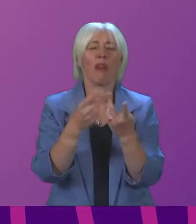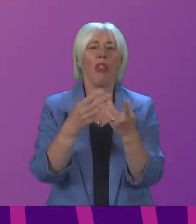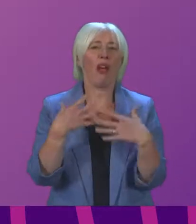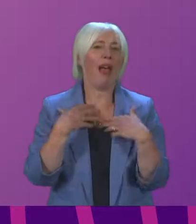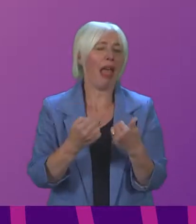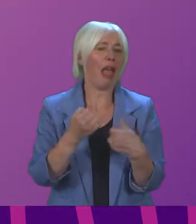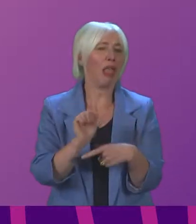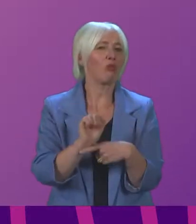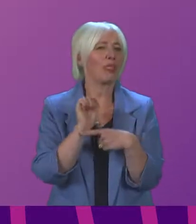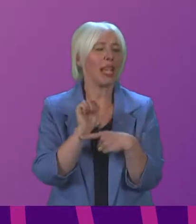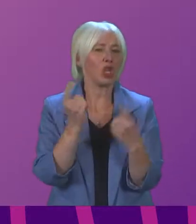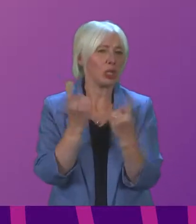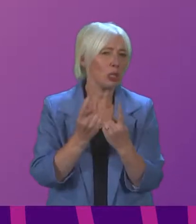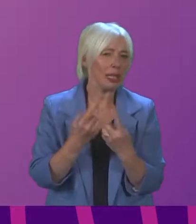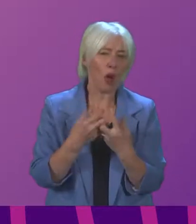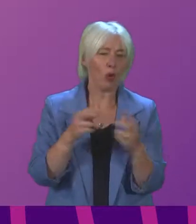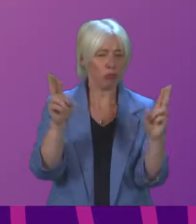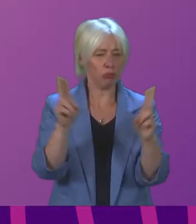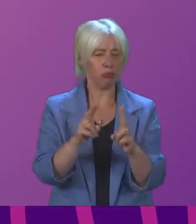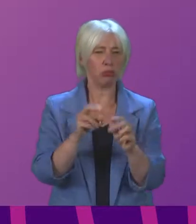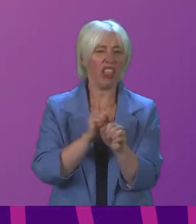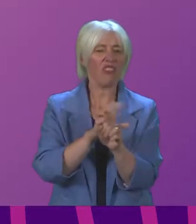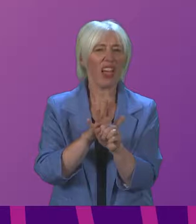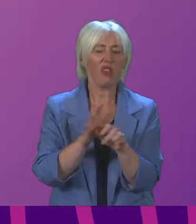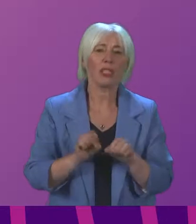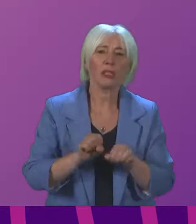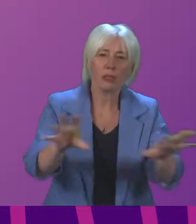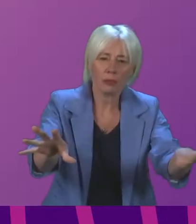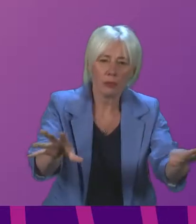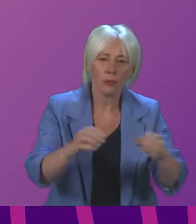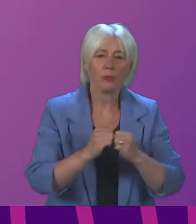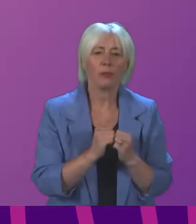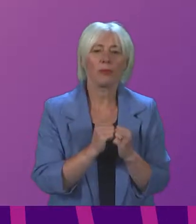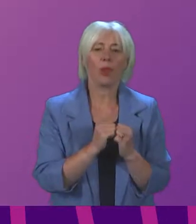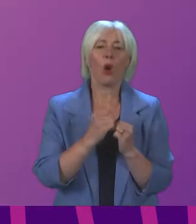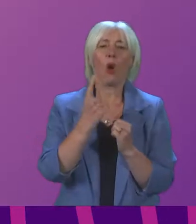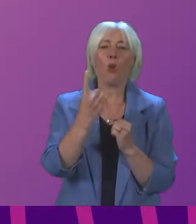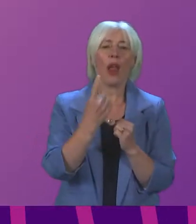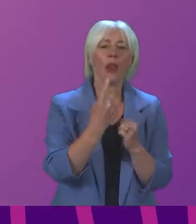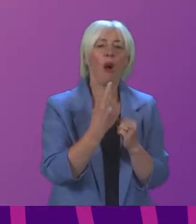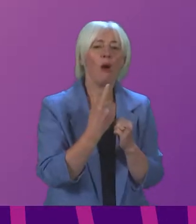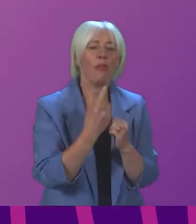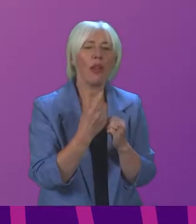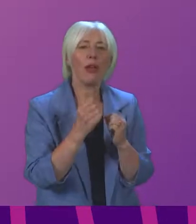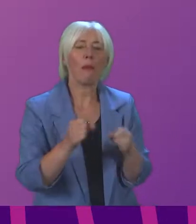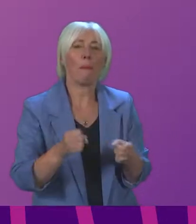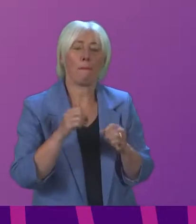helping to slow down the spread of the virus. We all know that one of the main ways the virus spreads is by inhaling droplets in